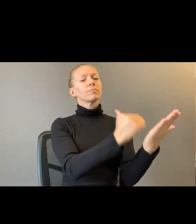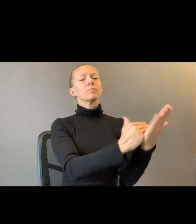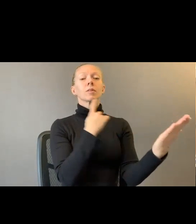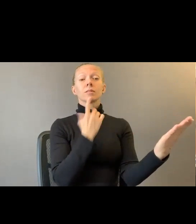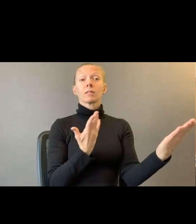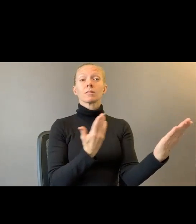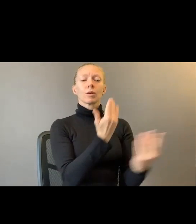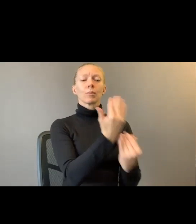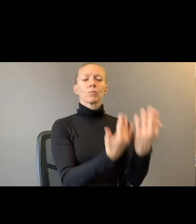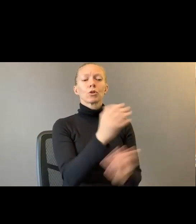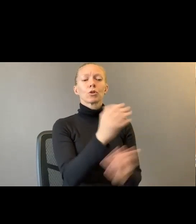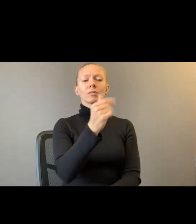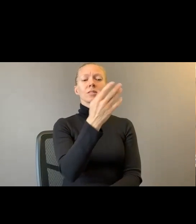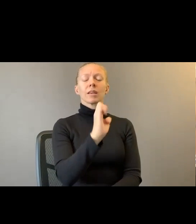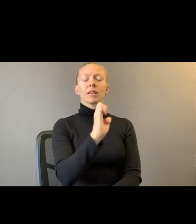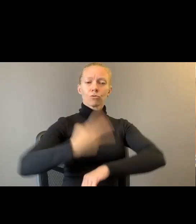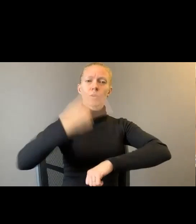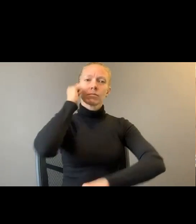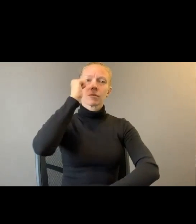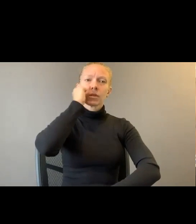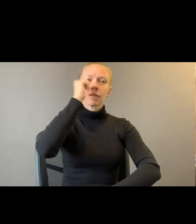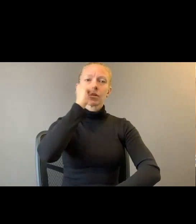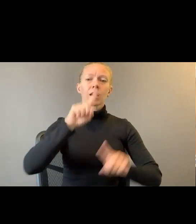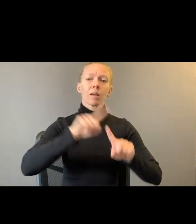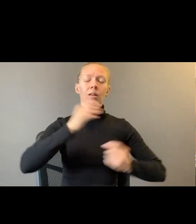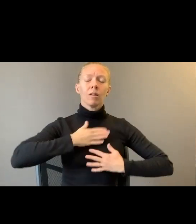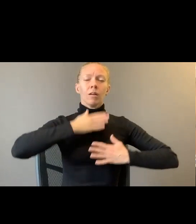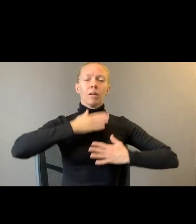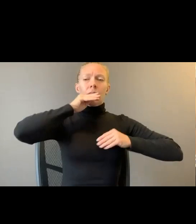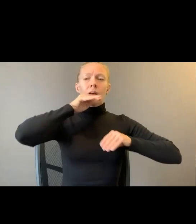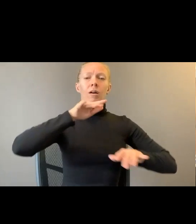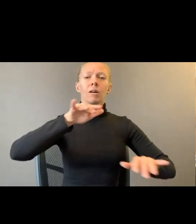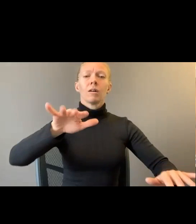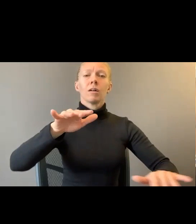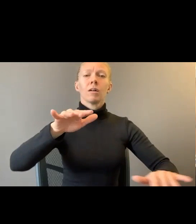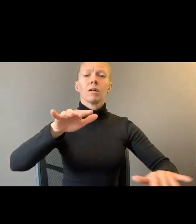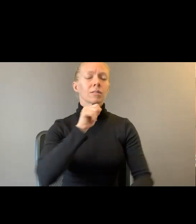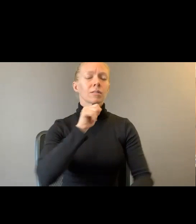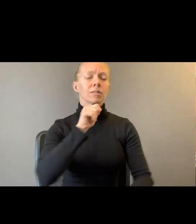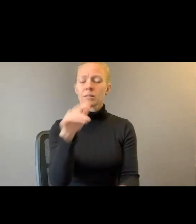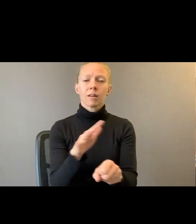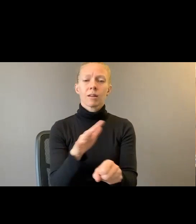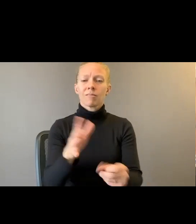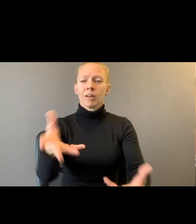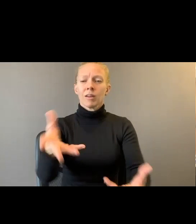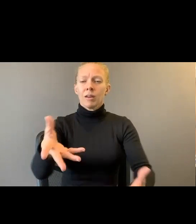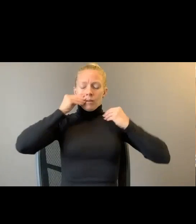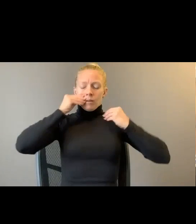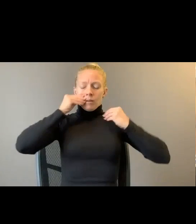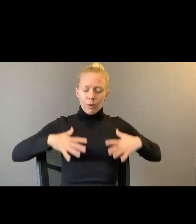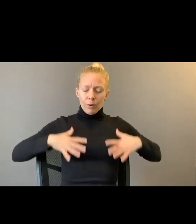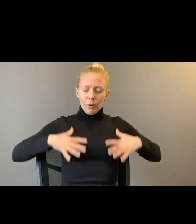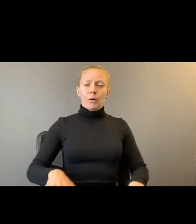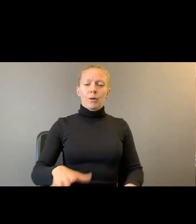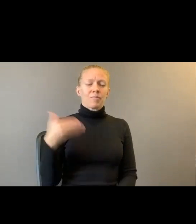But breathing you out is not enough. I bathe in it. Summon the holy back. This is not an exorcism. You